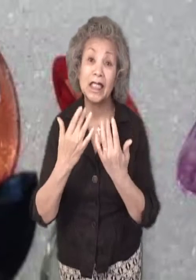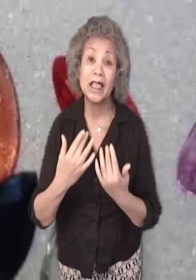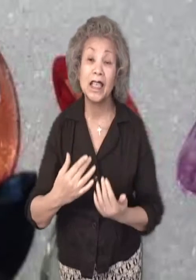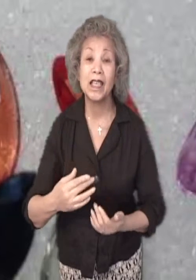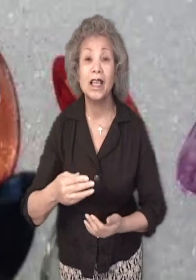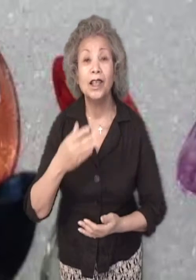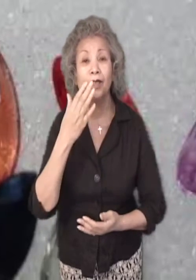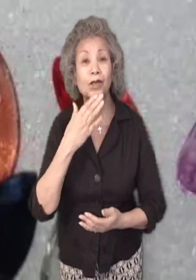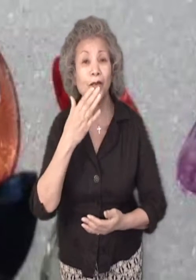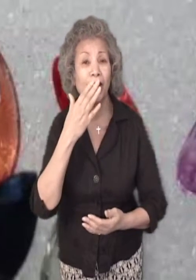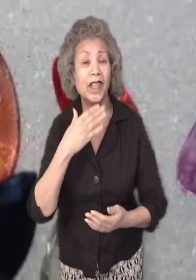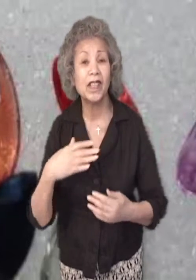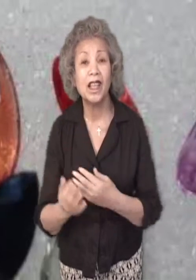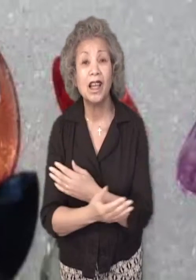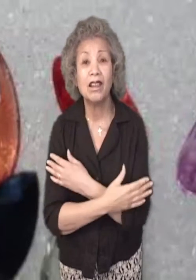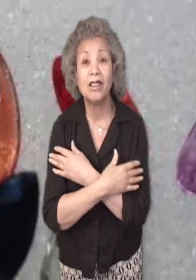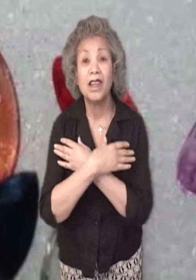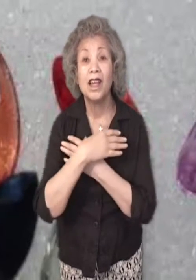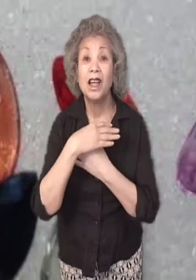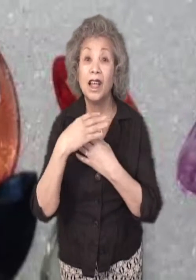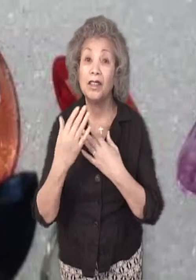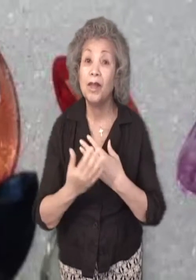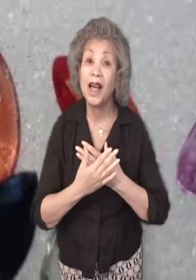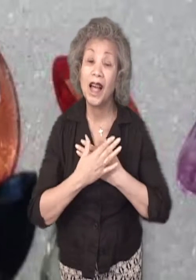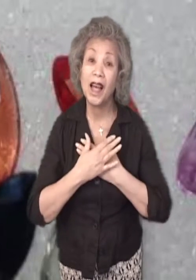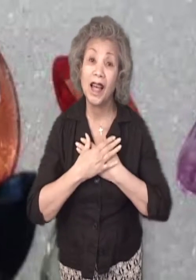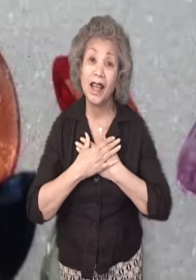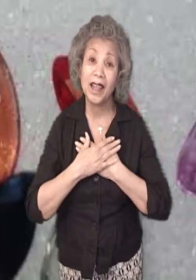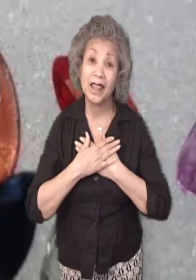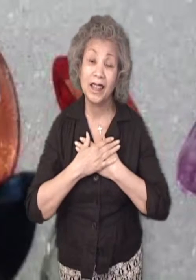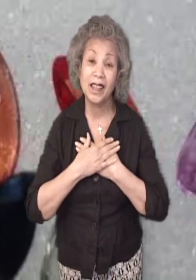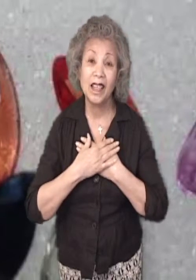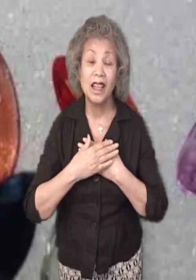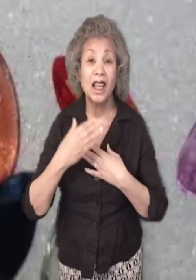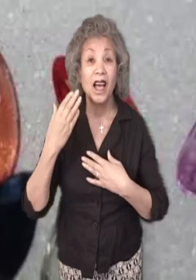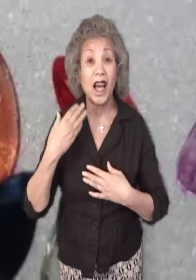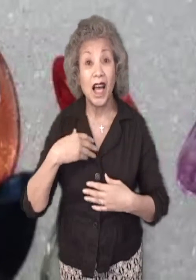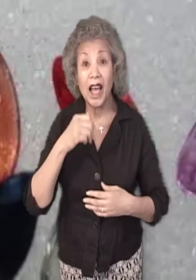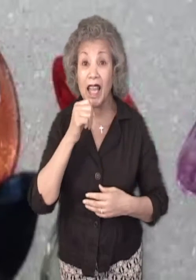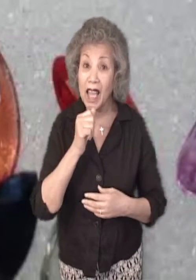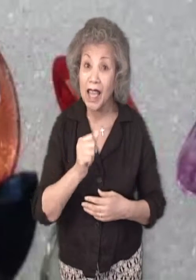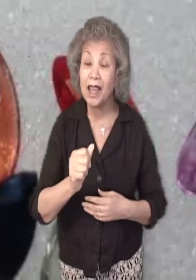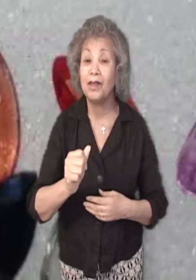sweet love of mine, I am